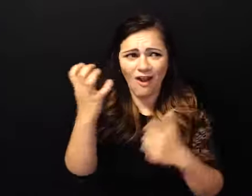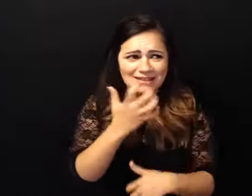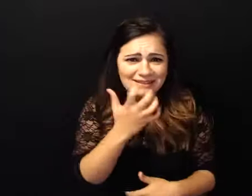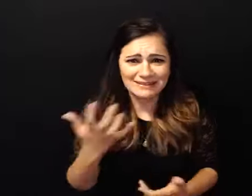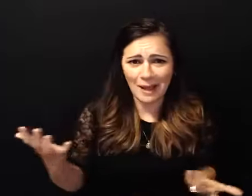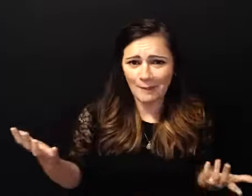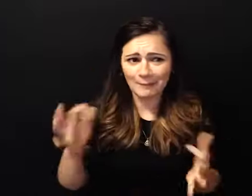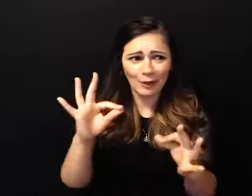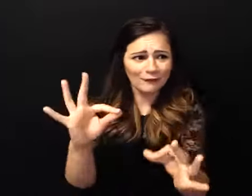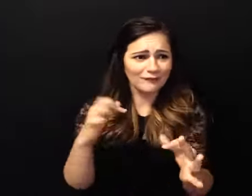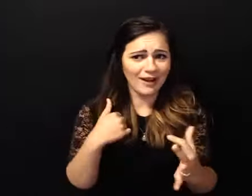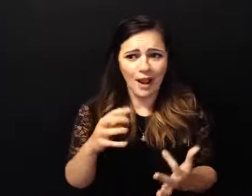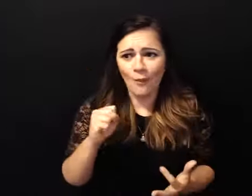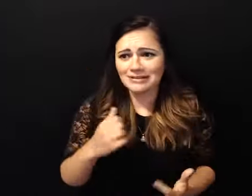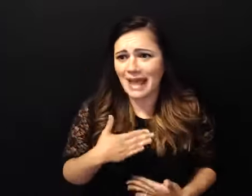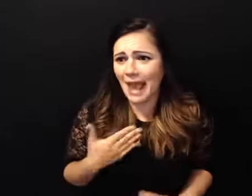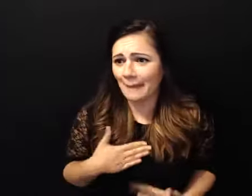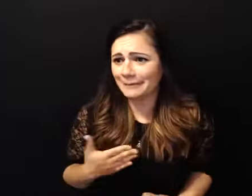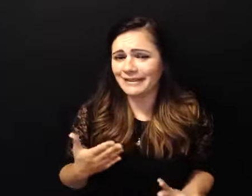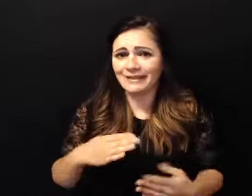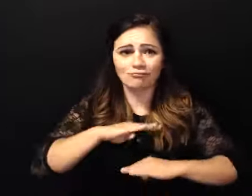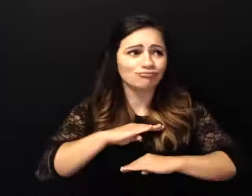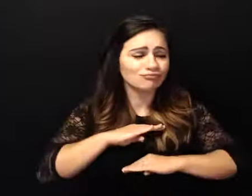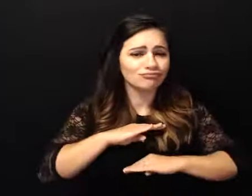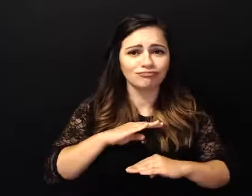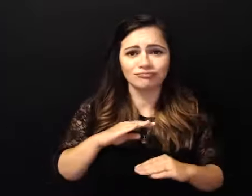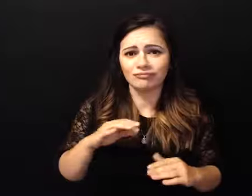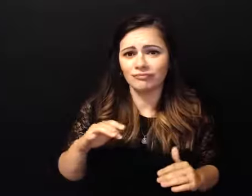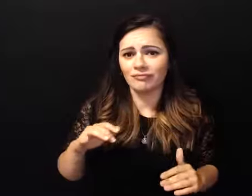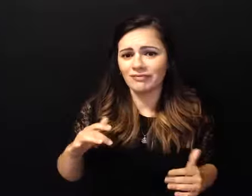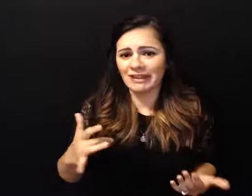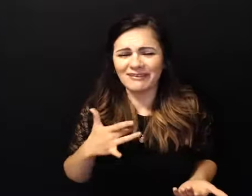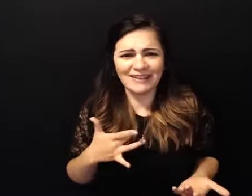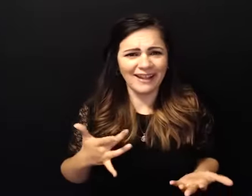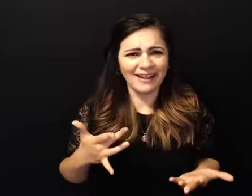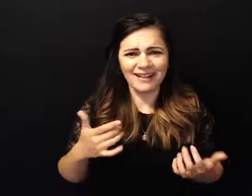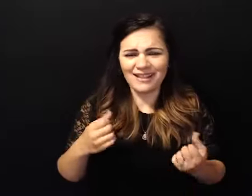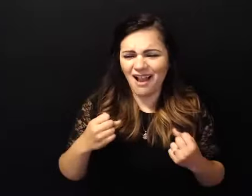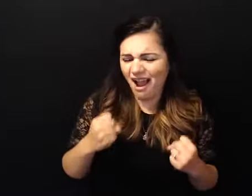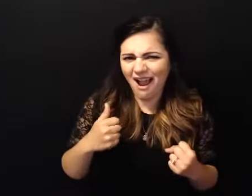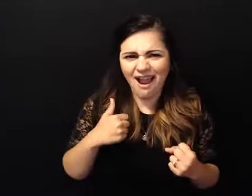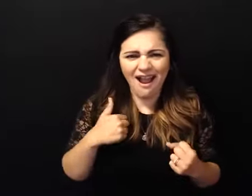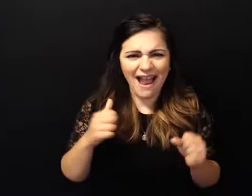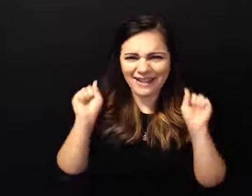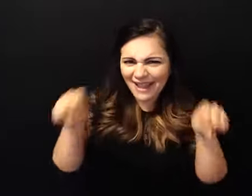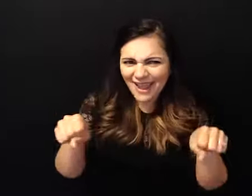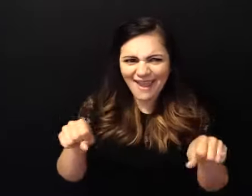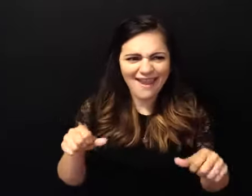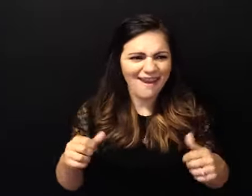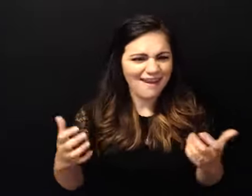just feeling my 10 minutes of yes you know when you drink and you hit the mark and just you just barely hit the mark and you have that 10 minutes that you end up